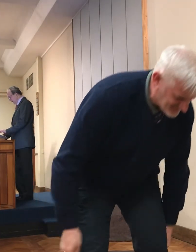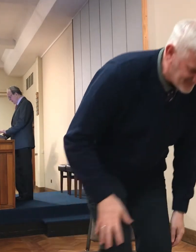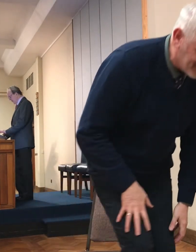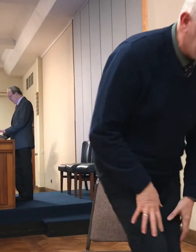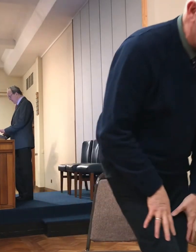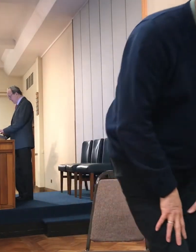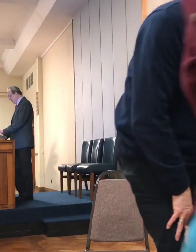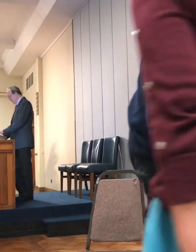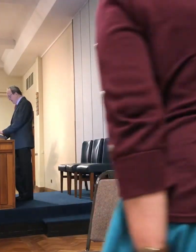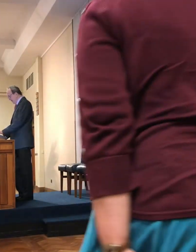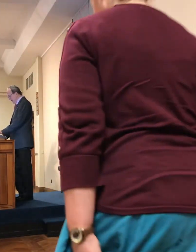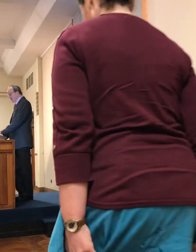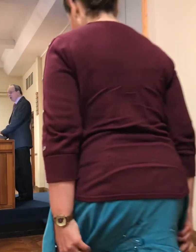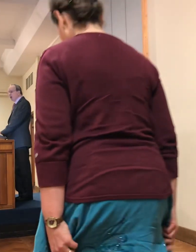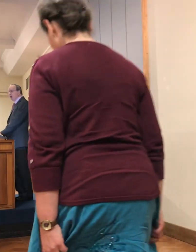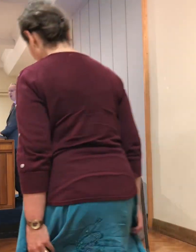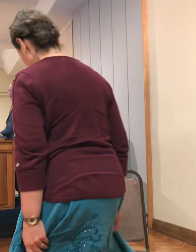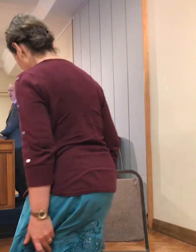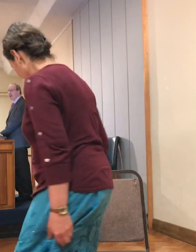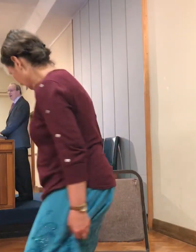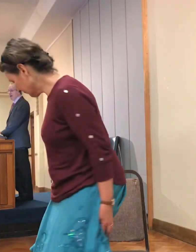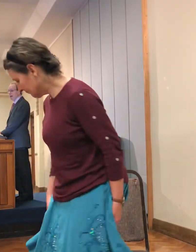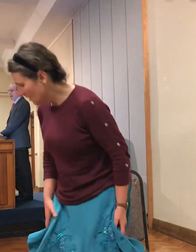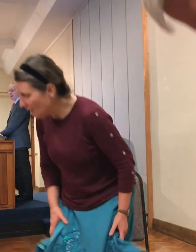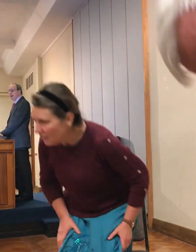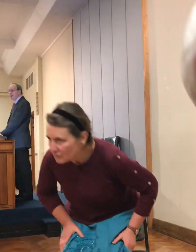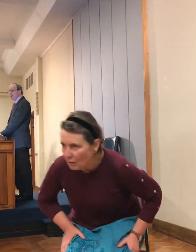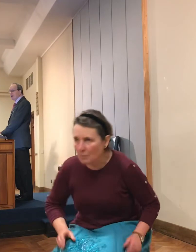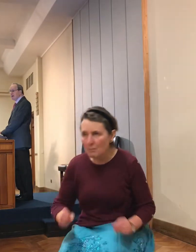the way it was carried out. That long day.